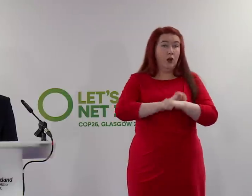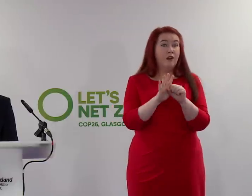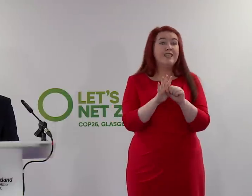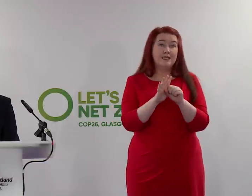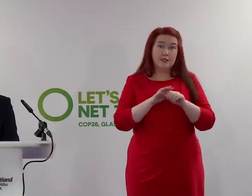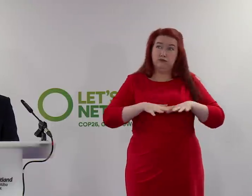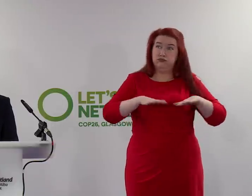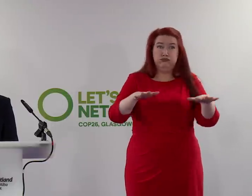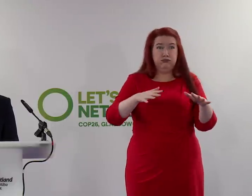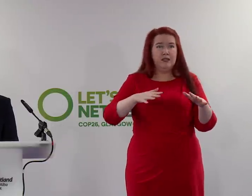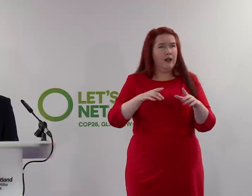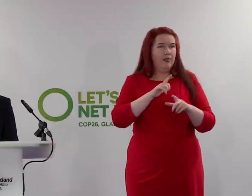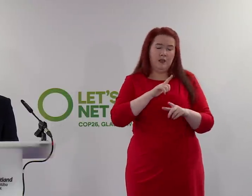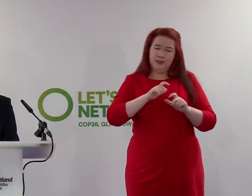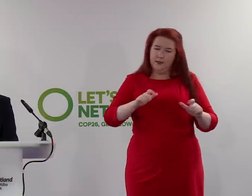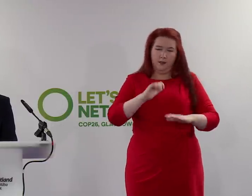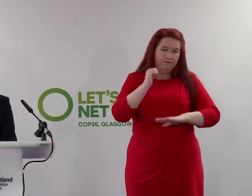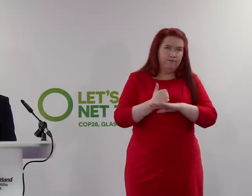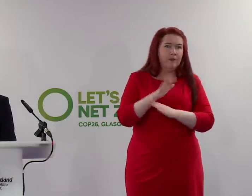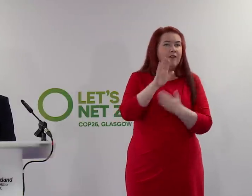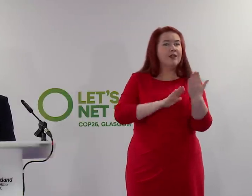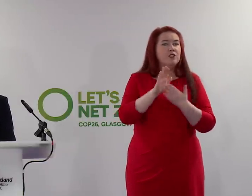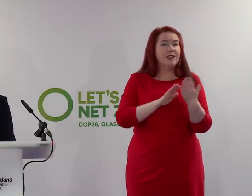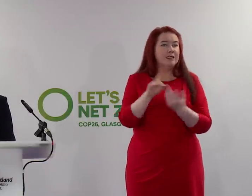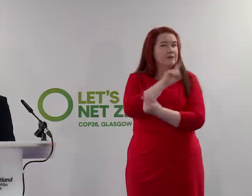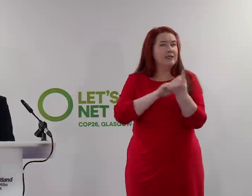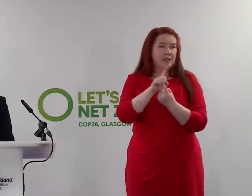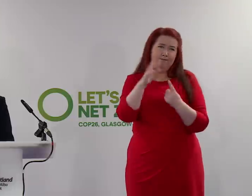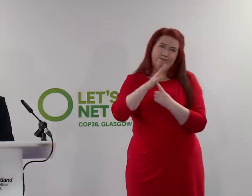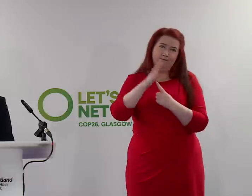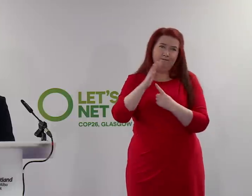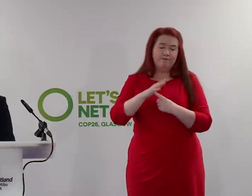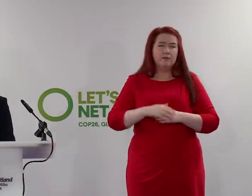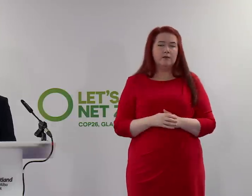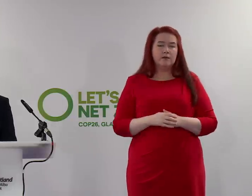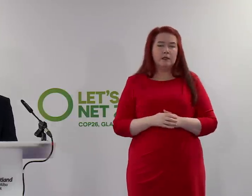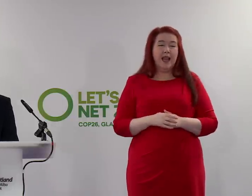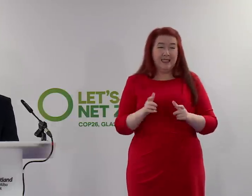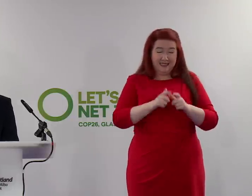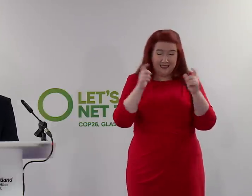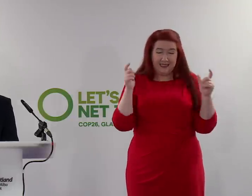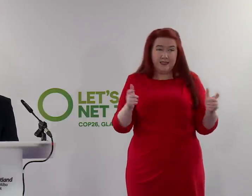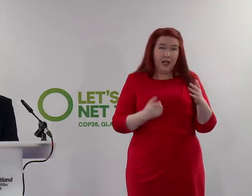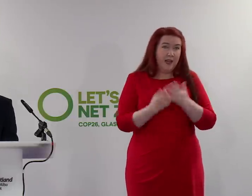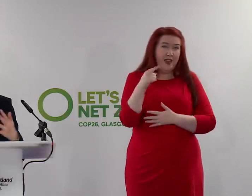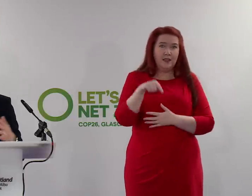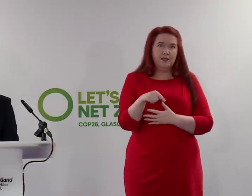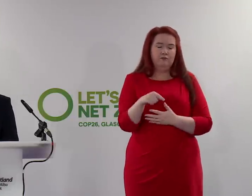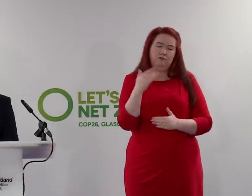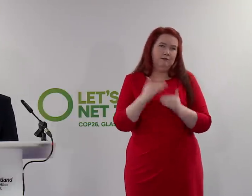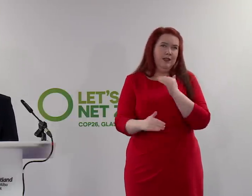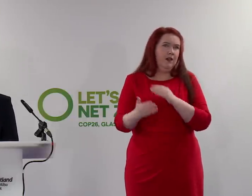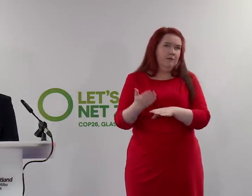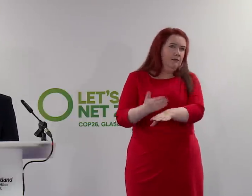taking place in person. And obviously, the scale of the event is quite unprecedented,